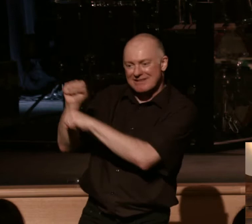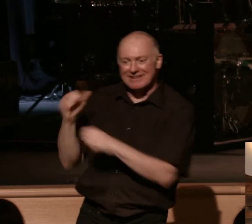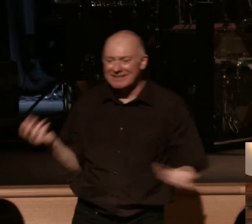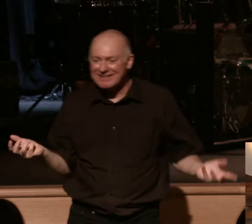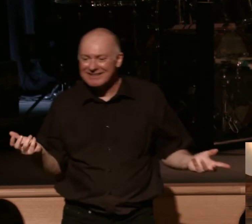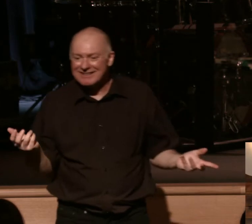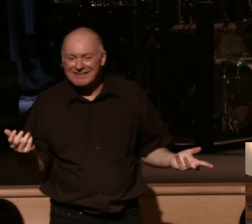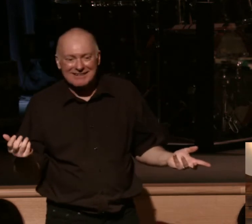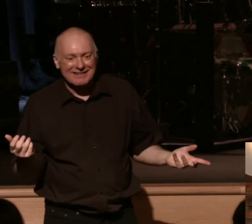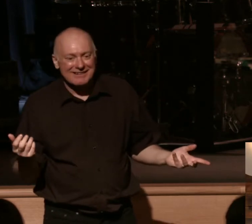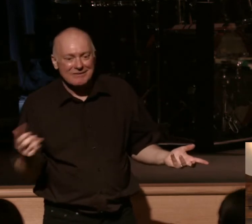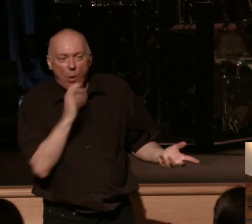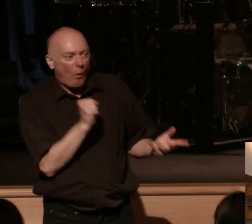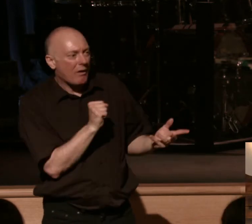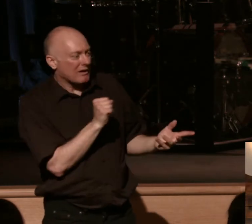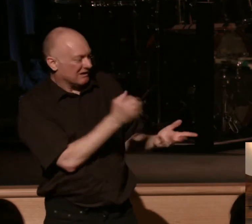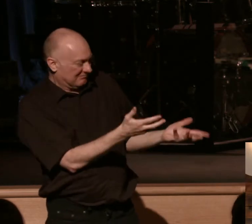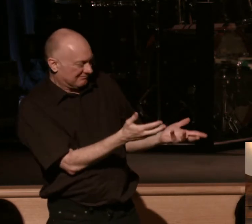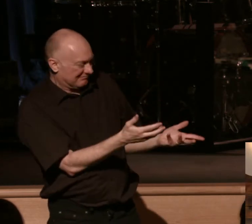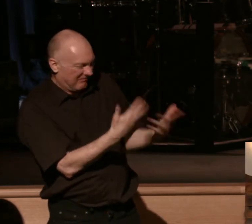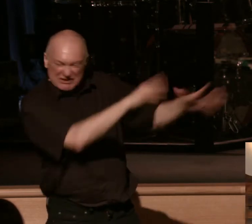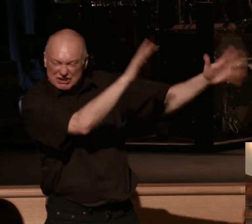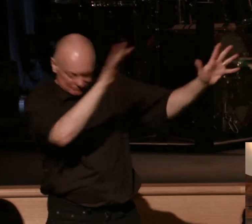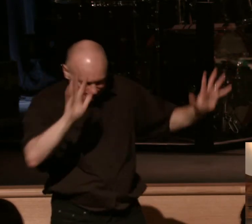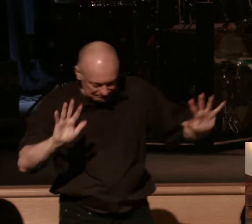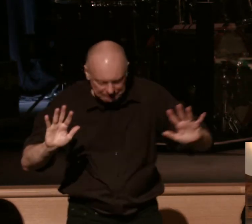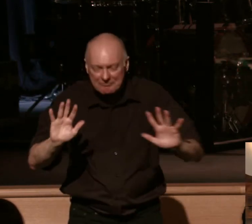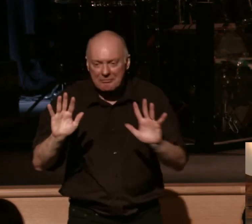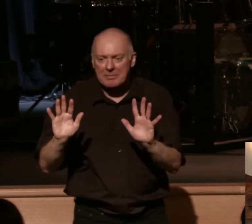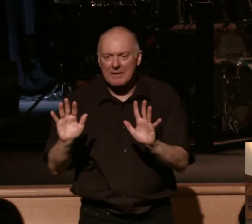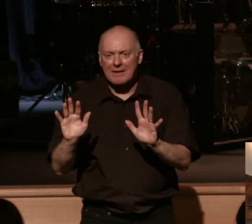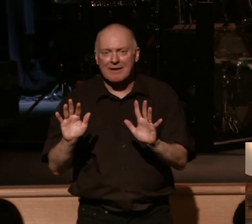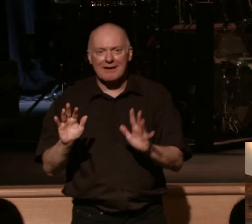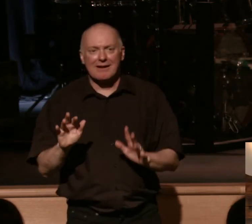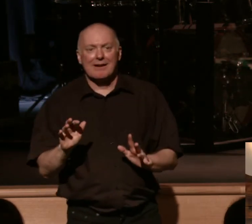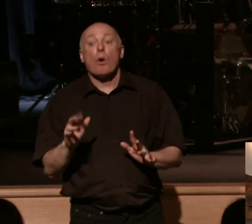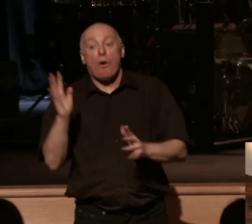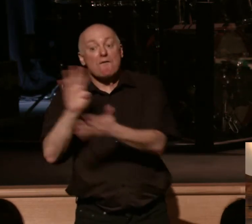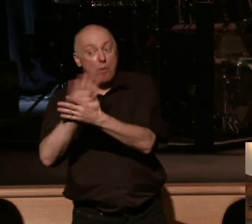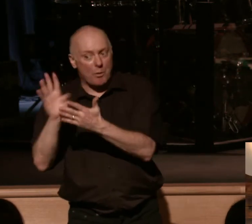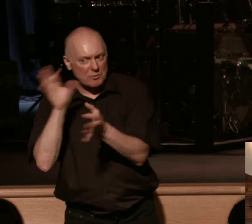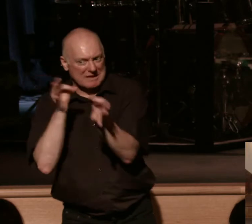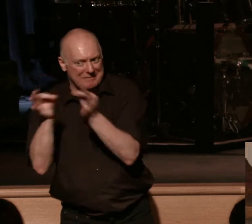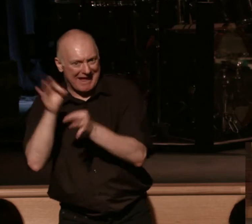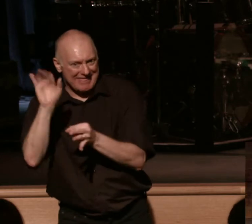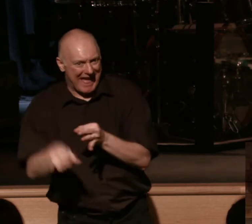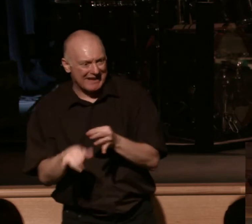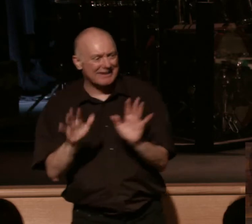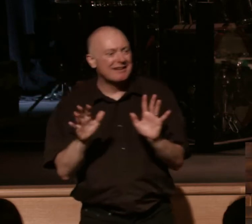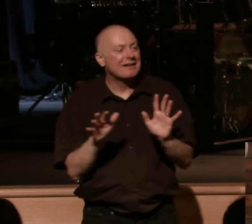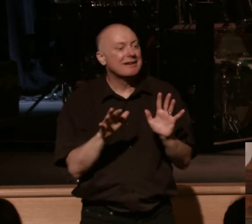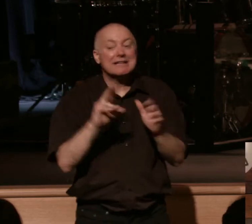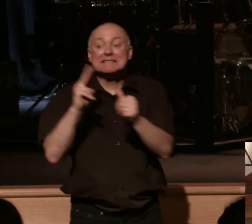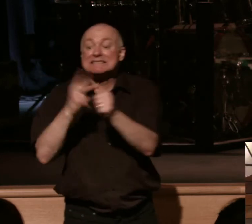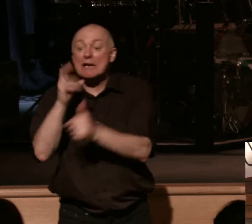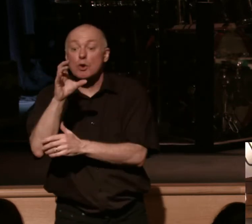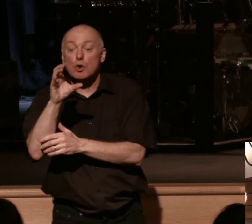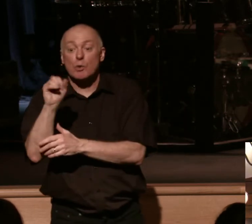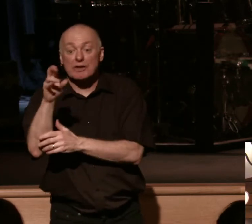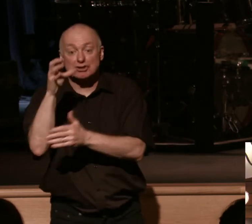door. So much to say about this, but that's why we take four weeks to do it. Made new, the gospel in 2 Corinthians chapter 5.